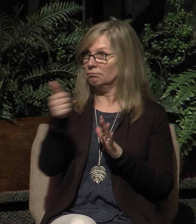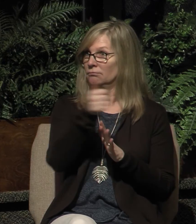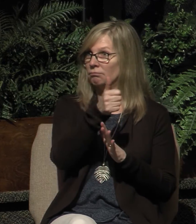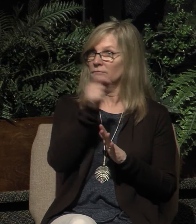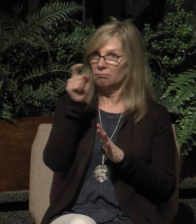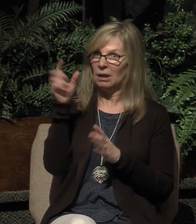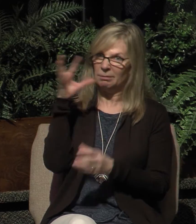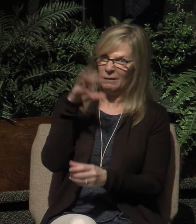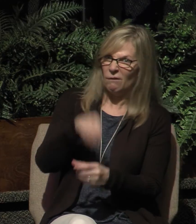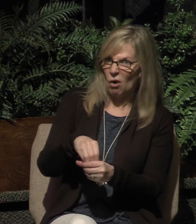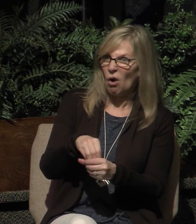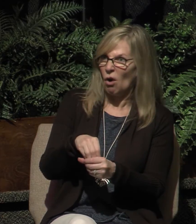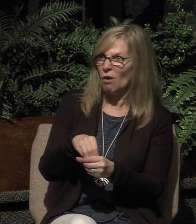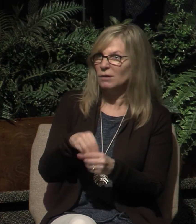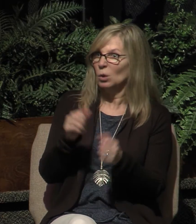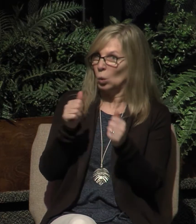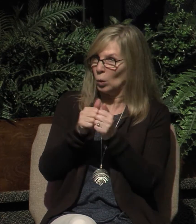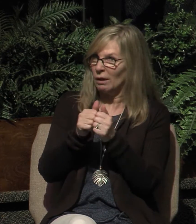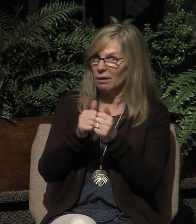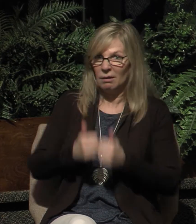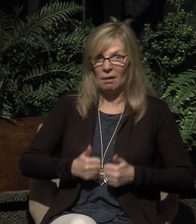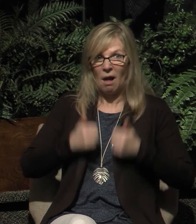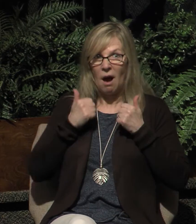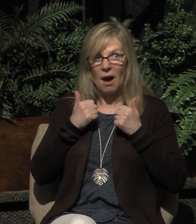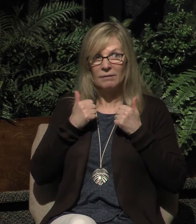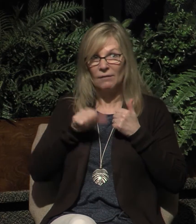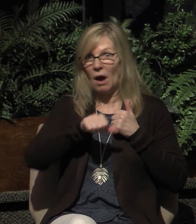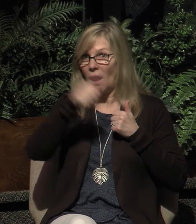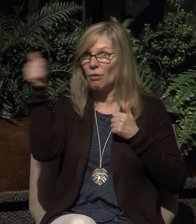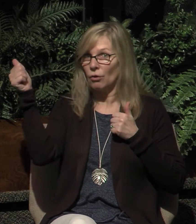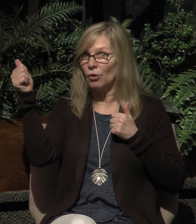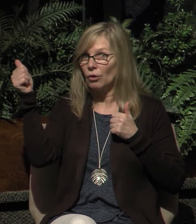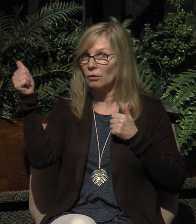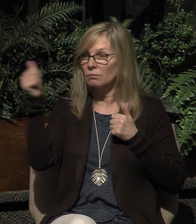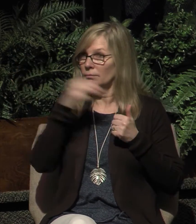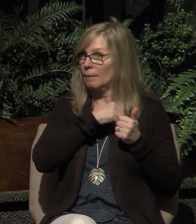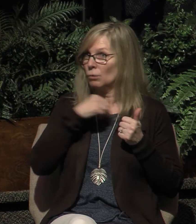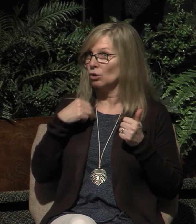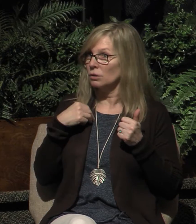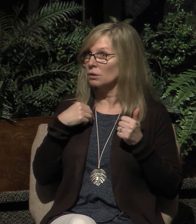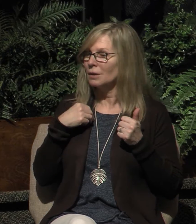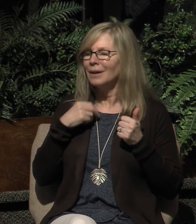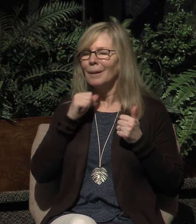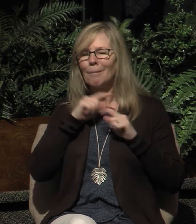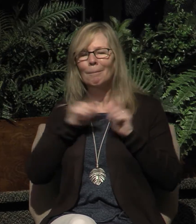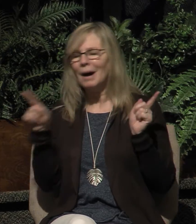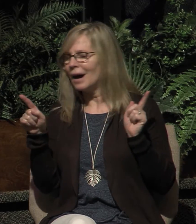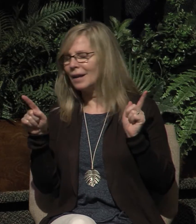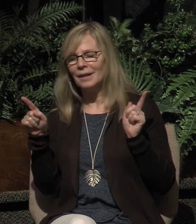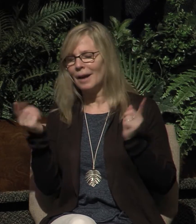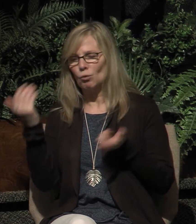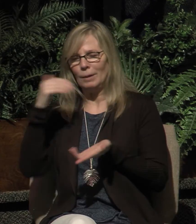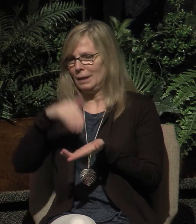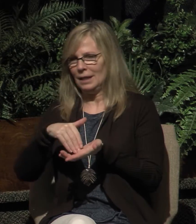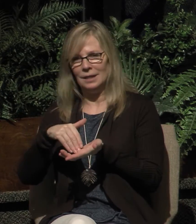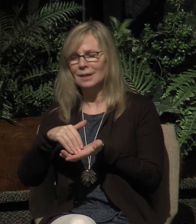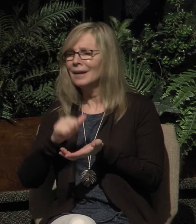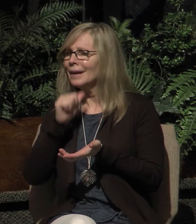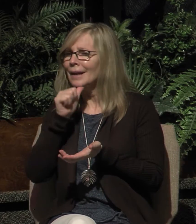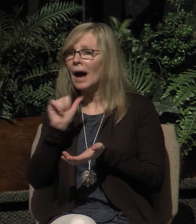involved in the lives of other members. But not as I said earlier, and I repeat, not in the